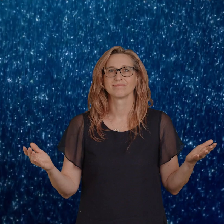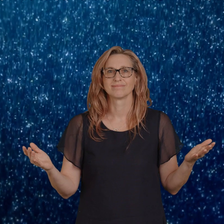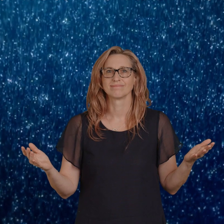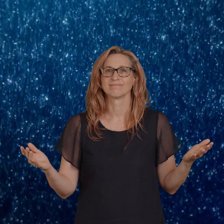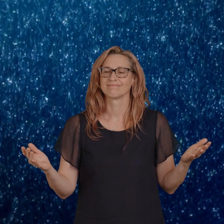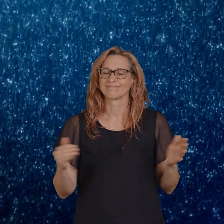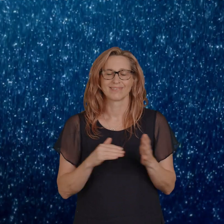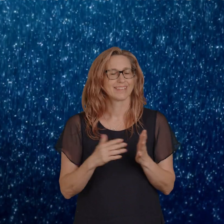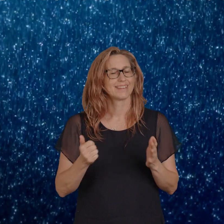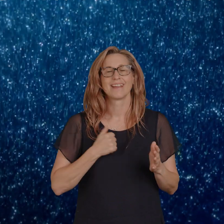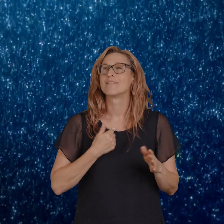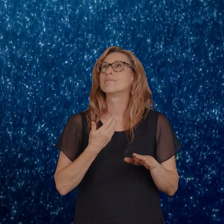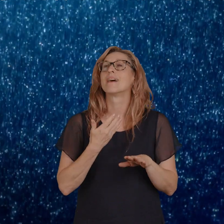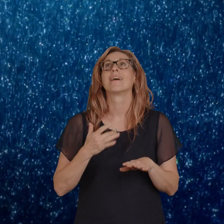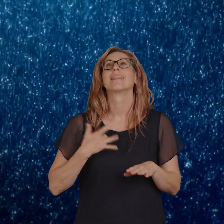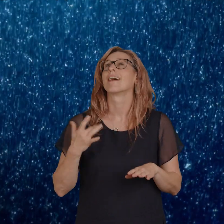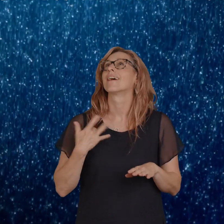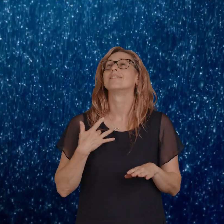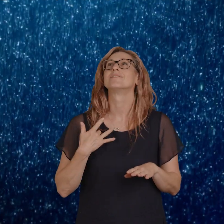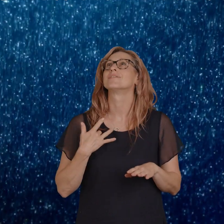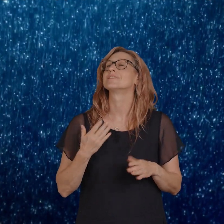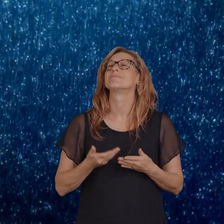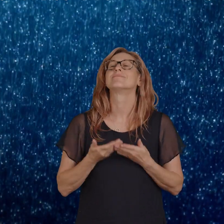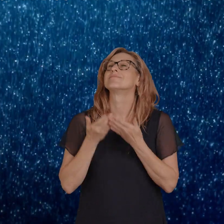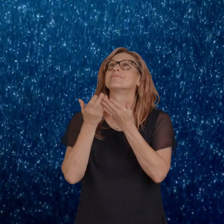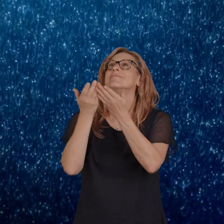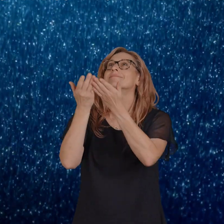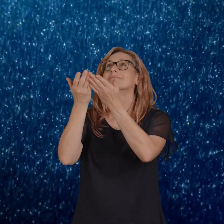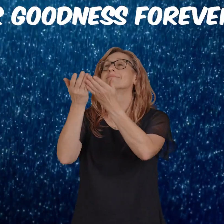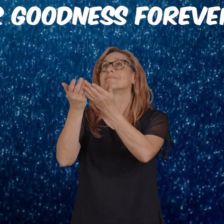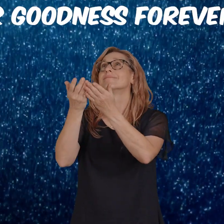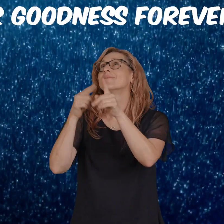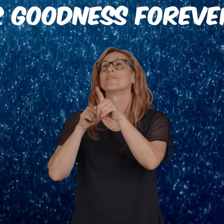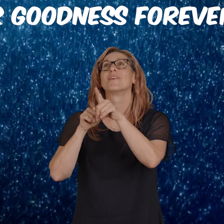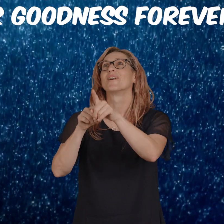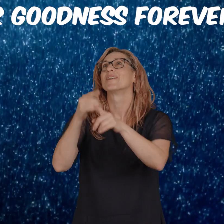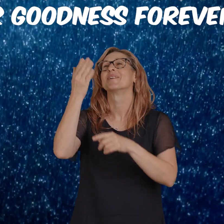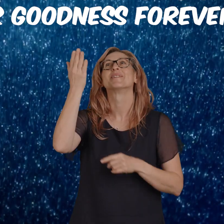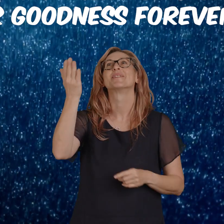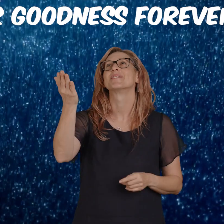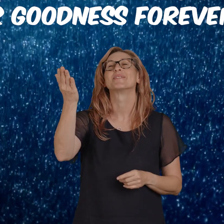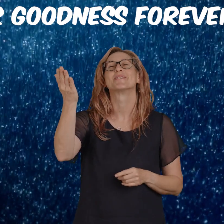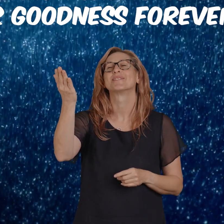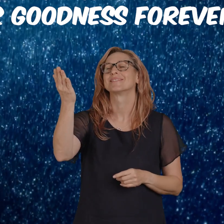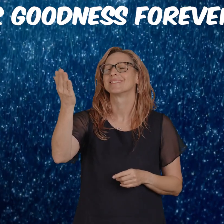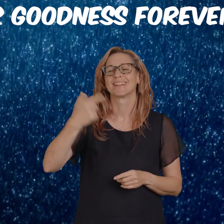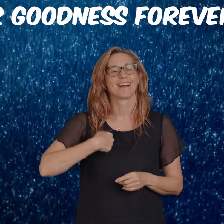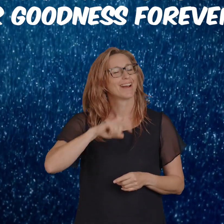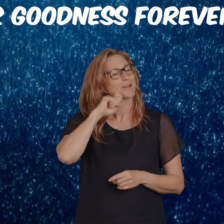And now my life is yours, and I will sing of your